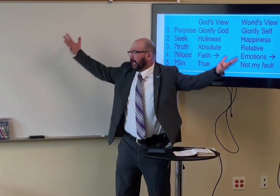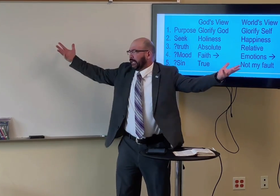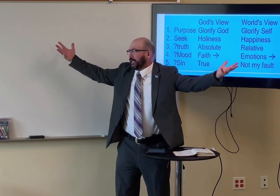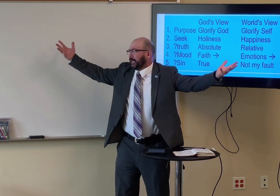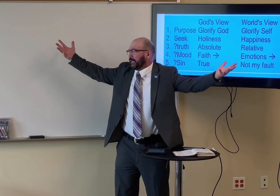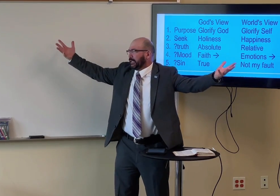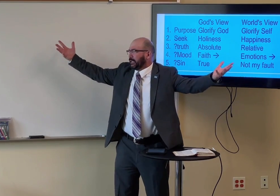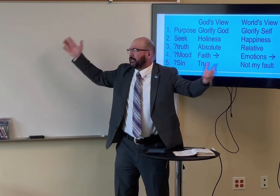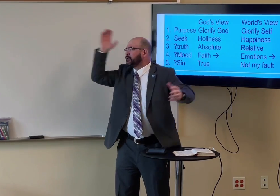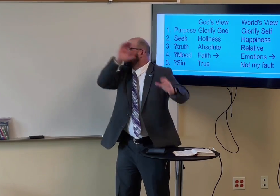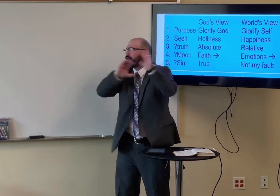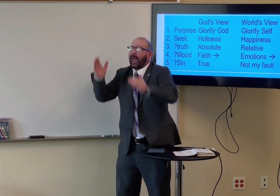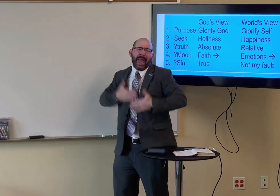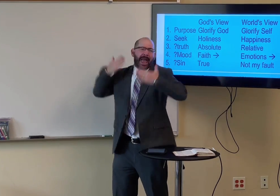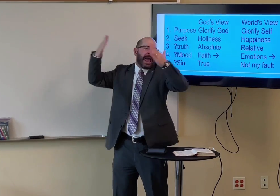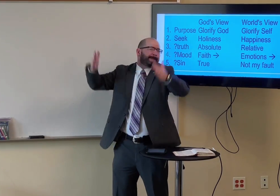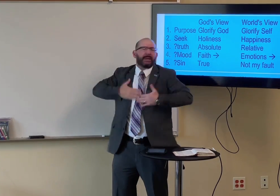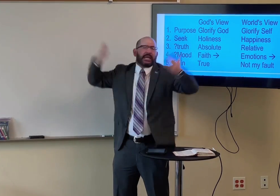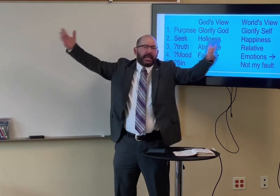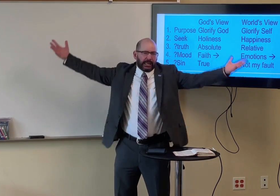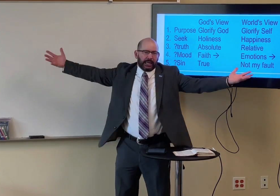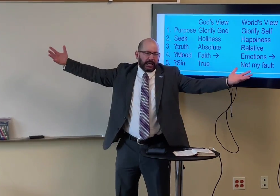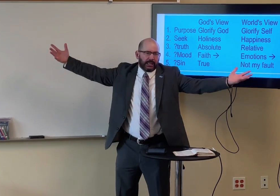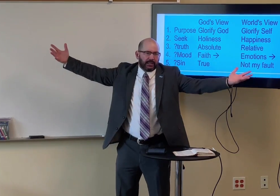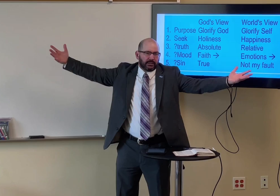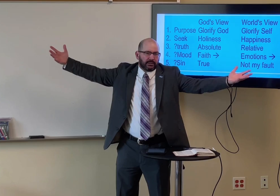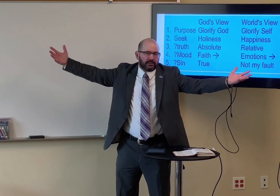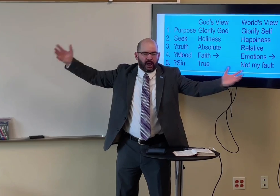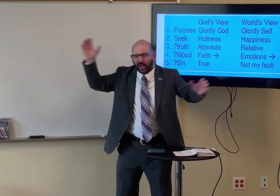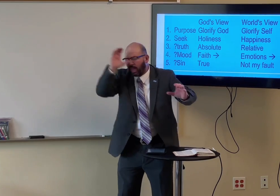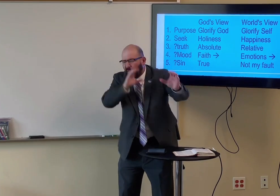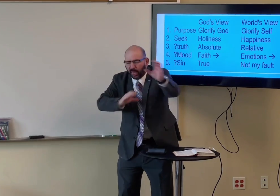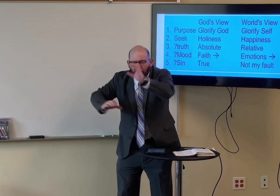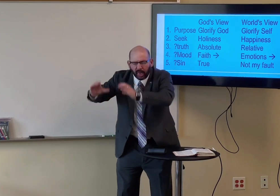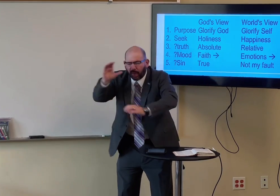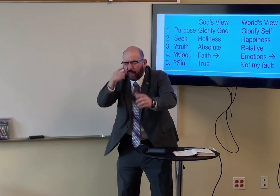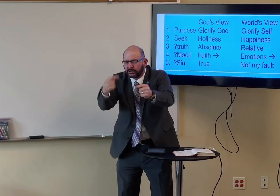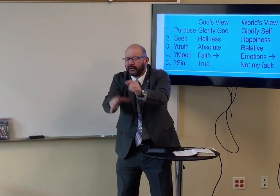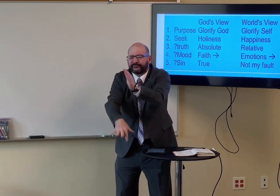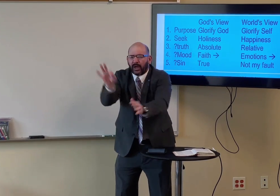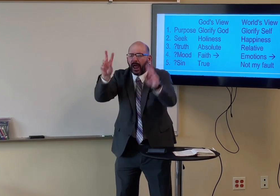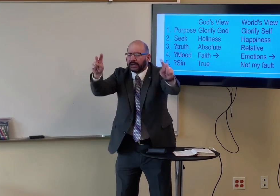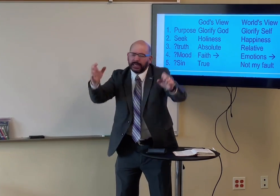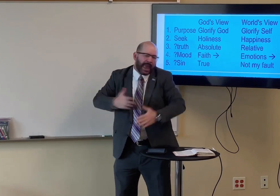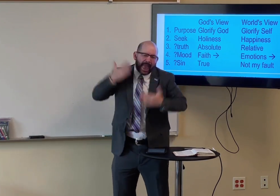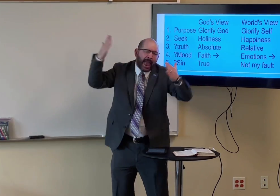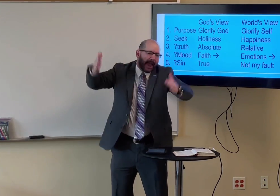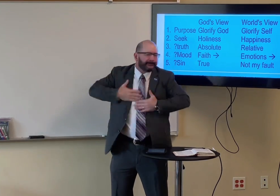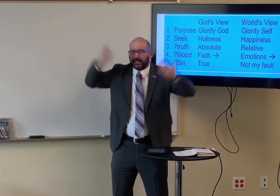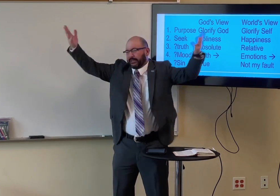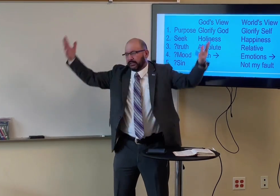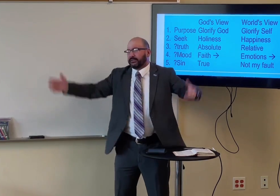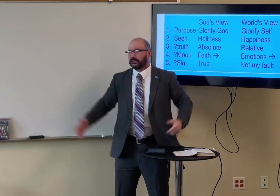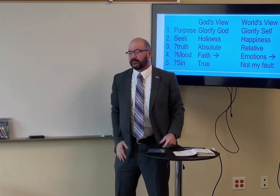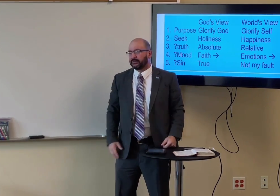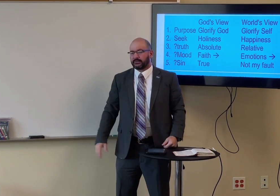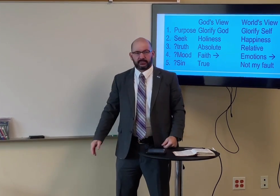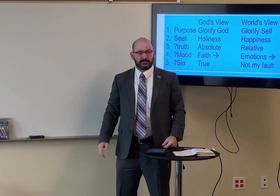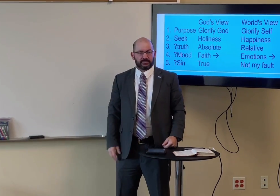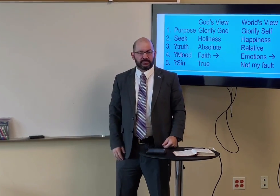you're searching for happiness. You are, anything that'll make you happy. Just, you find that and you become happy. Right?